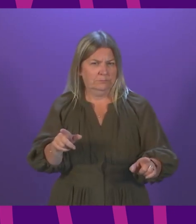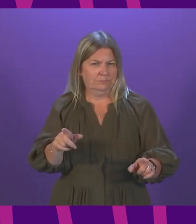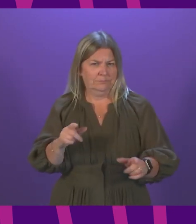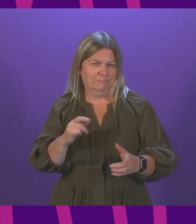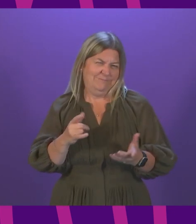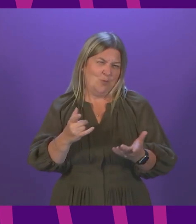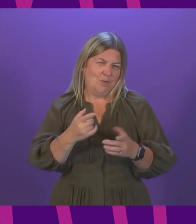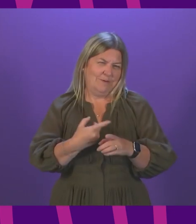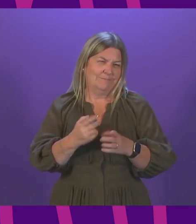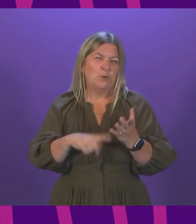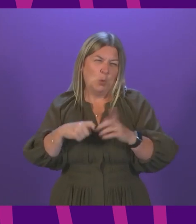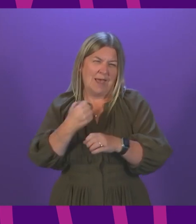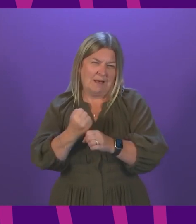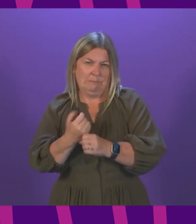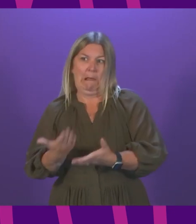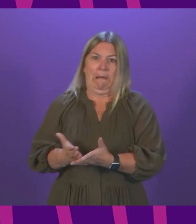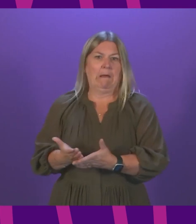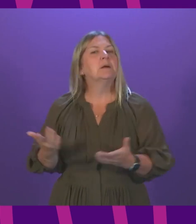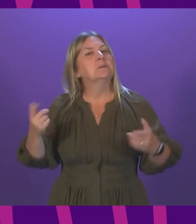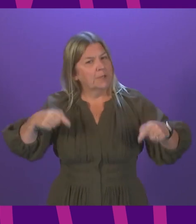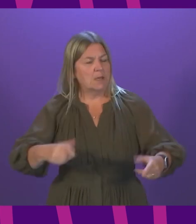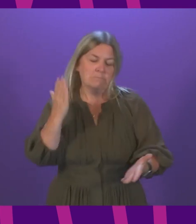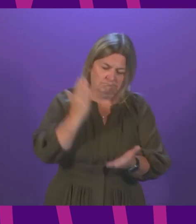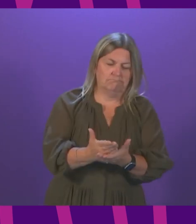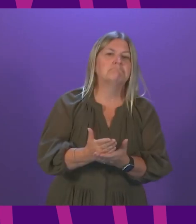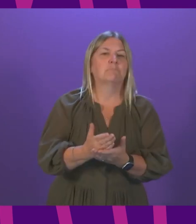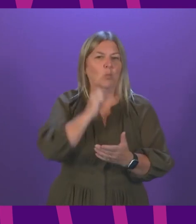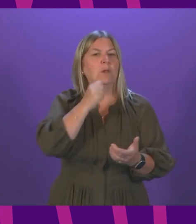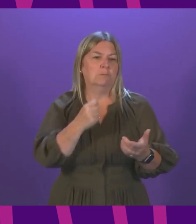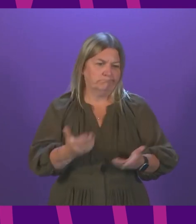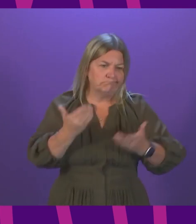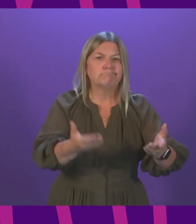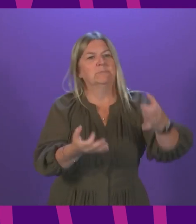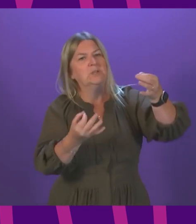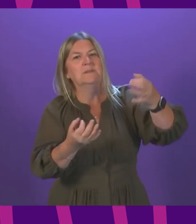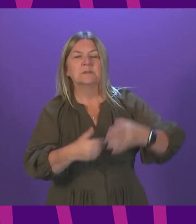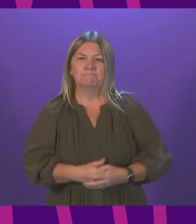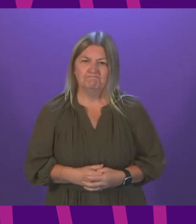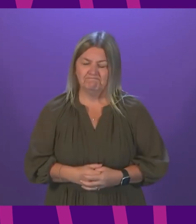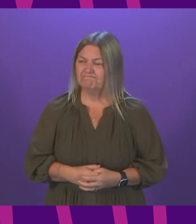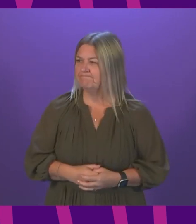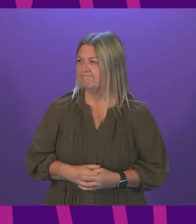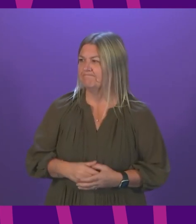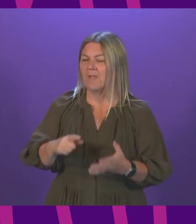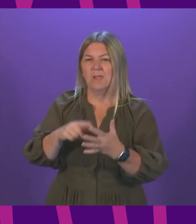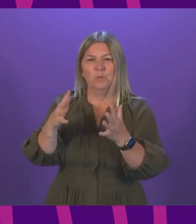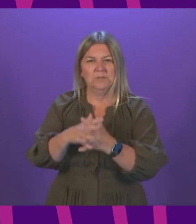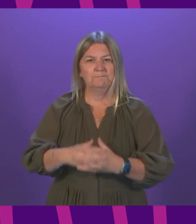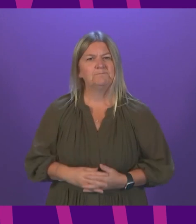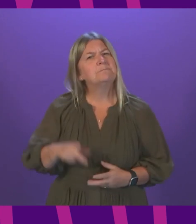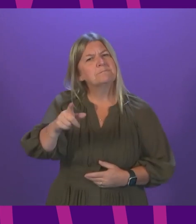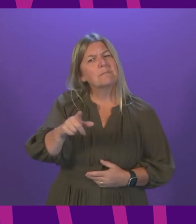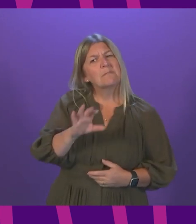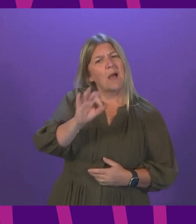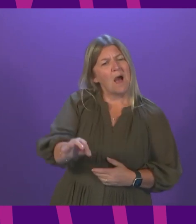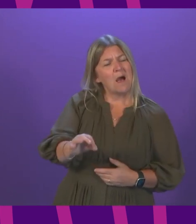are doing. Eleanor Whittam to be followed by Jackie Bailey. Can I ask the First Minister what advice and supports